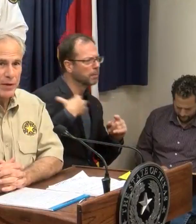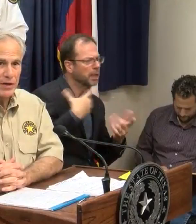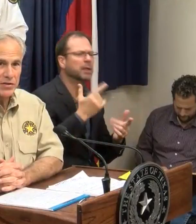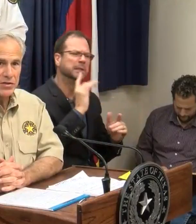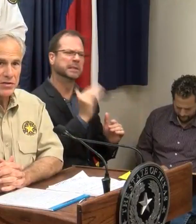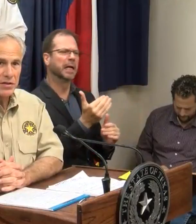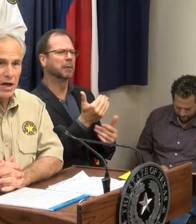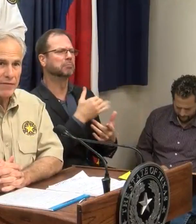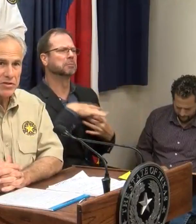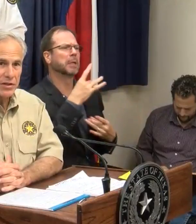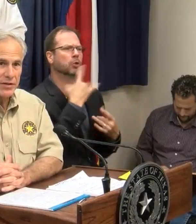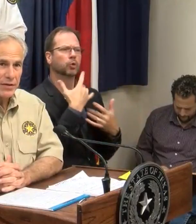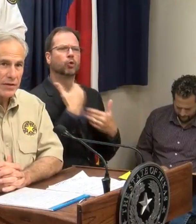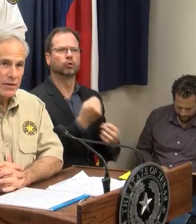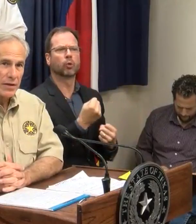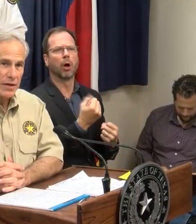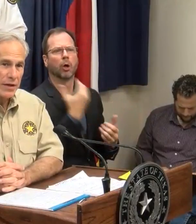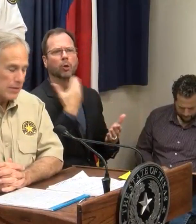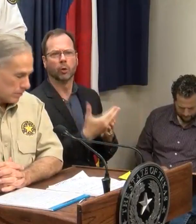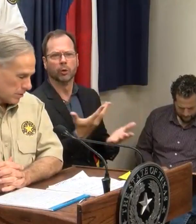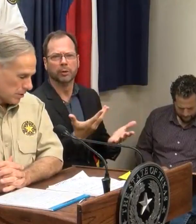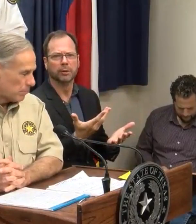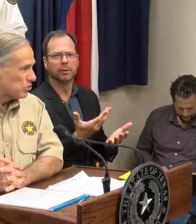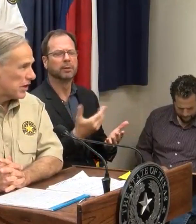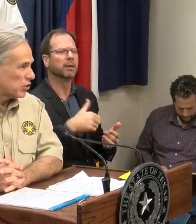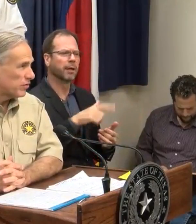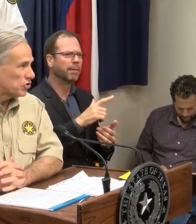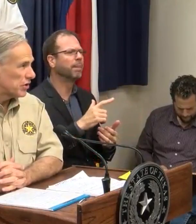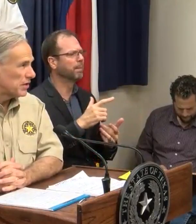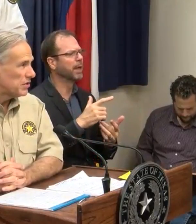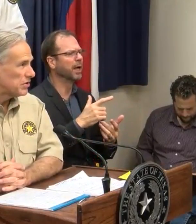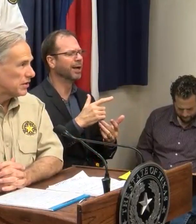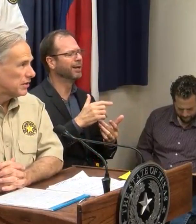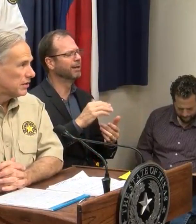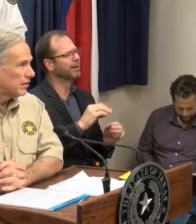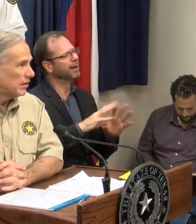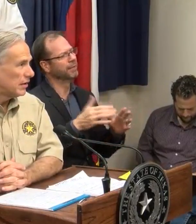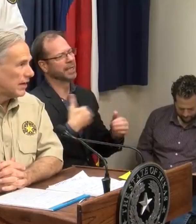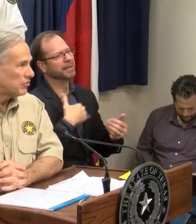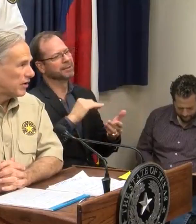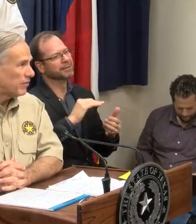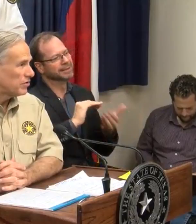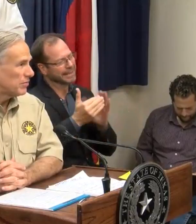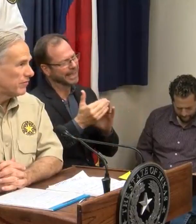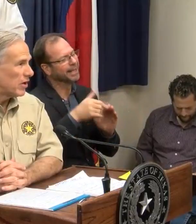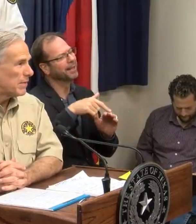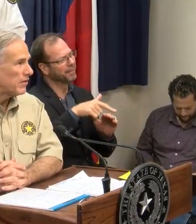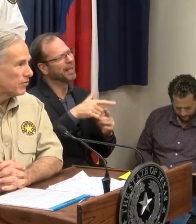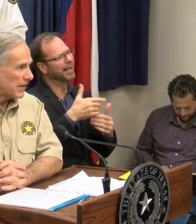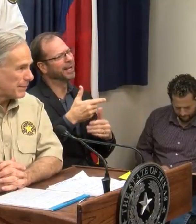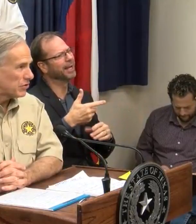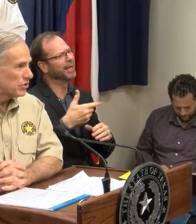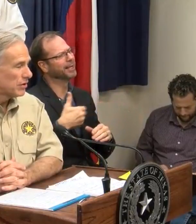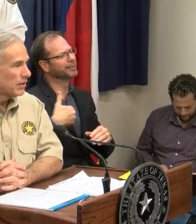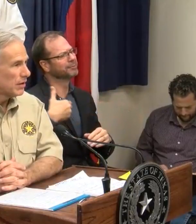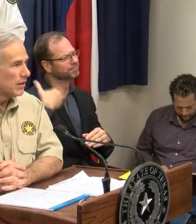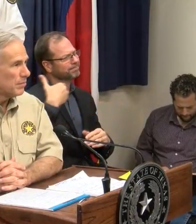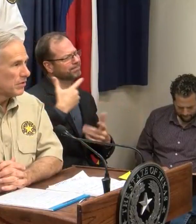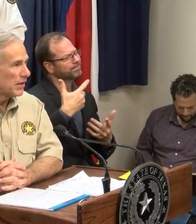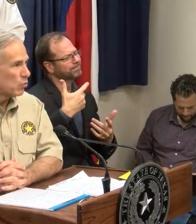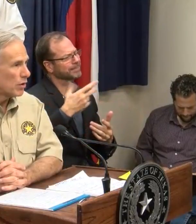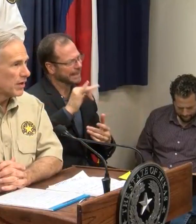strong spirits. They obviously preside over cities that have suffered some very meaningful damage,